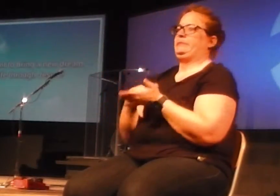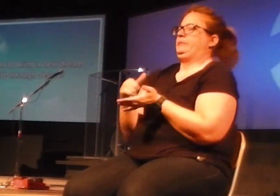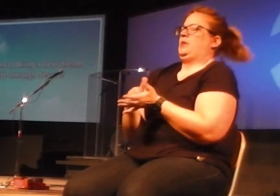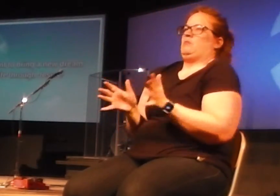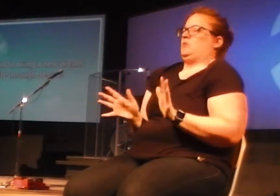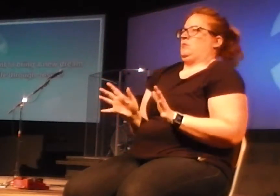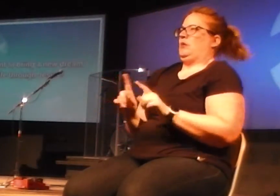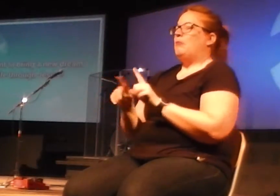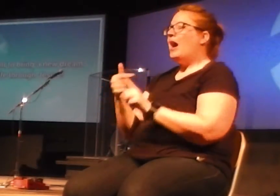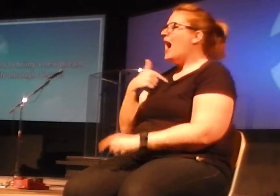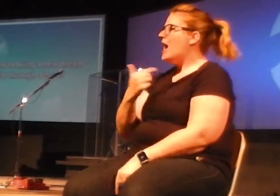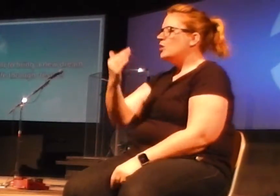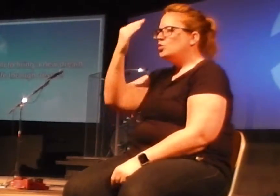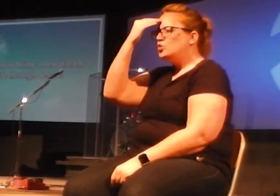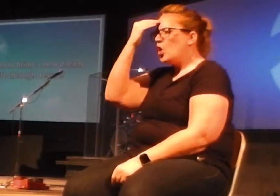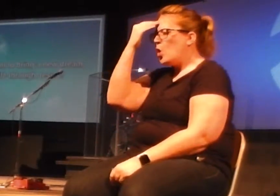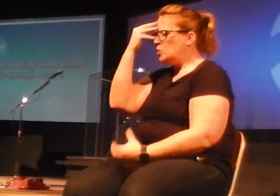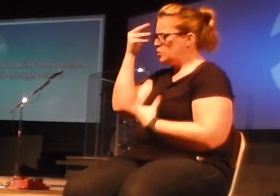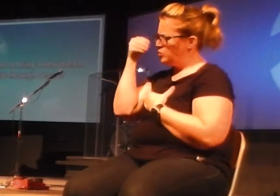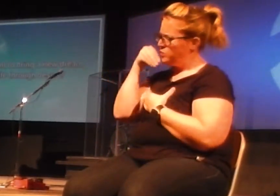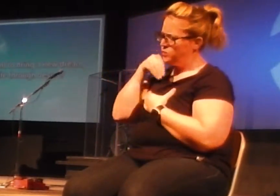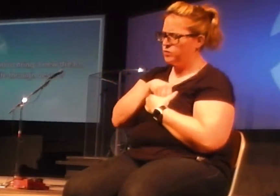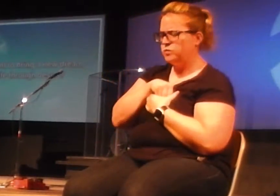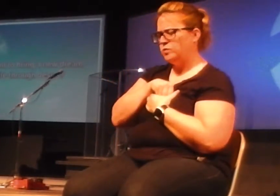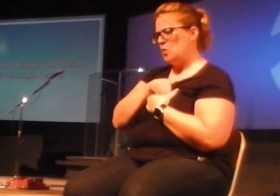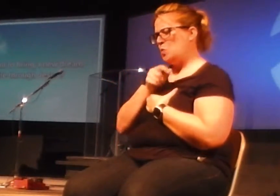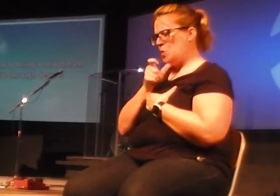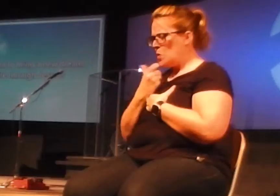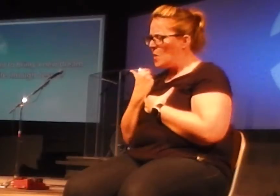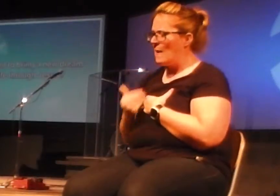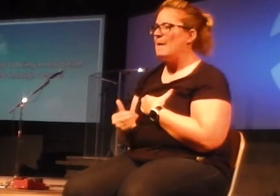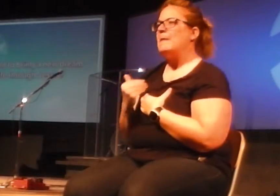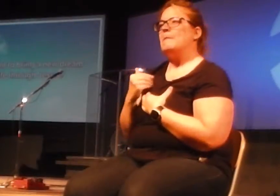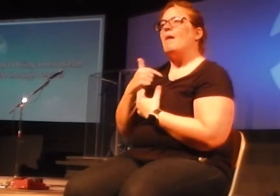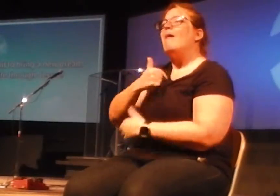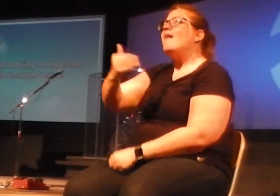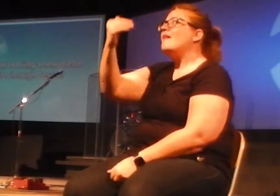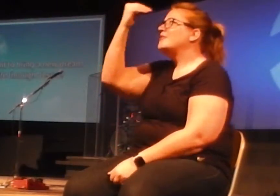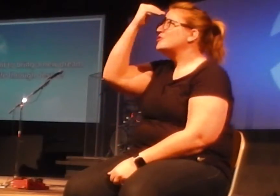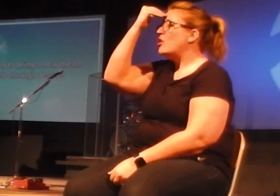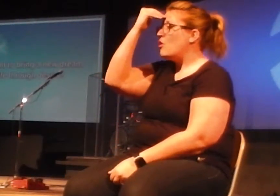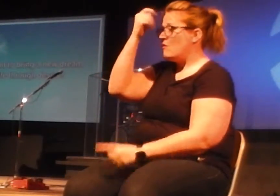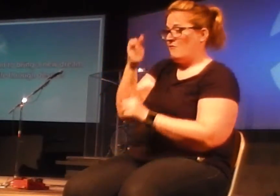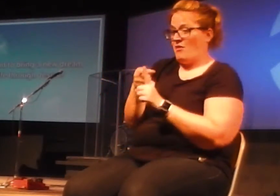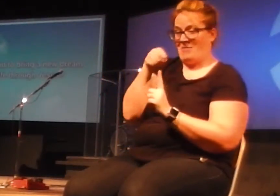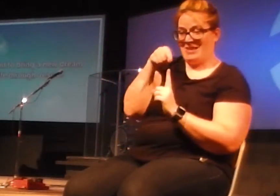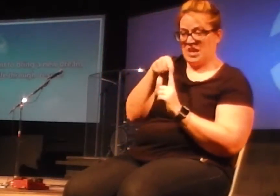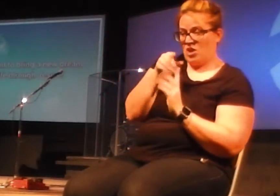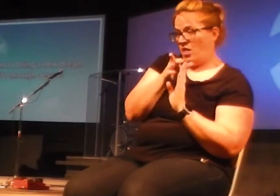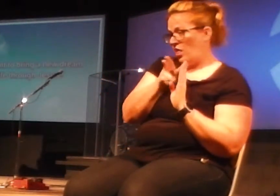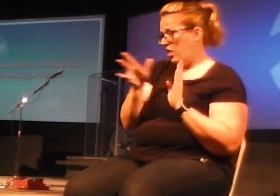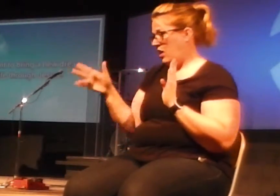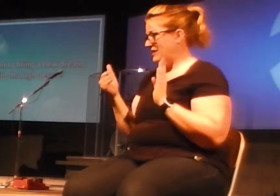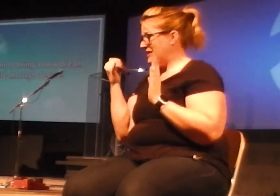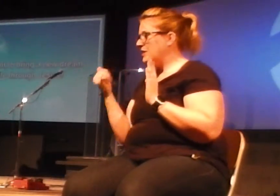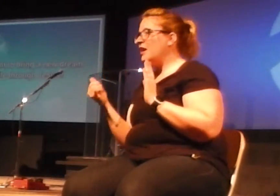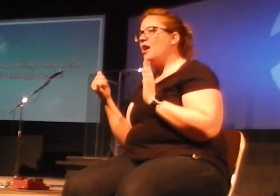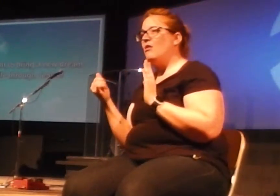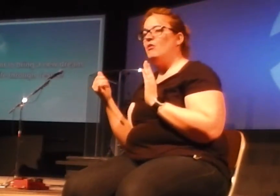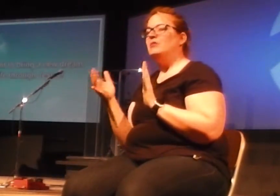it to be true at the core, the very fiber of my being, from that moment to this moment, right now, today, Jesus has been